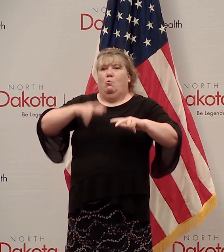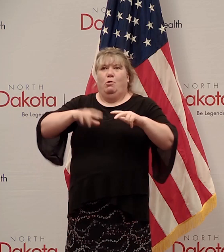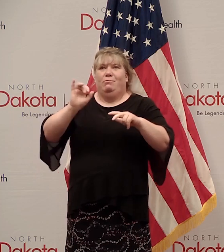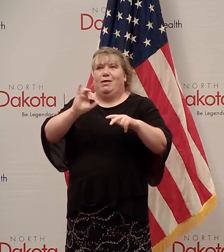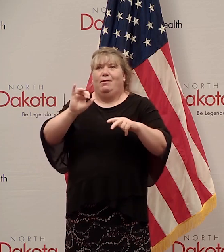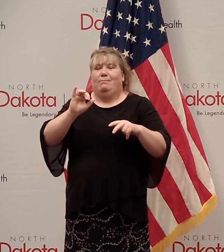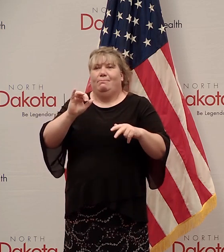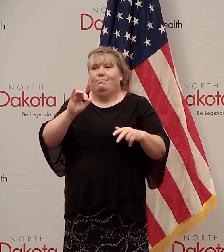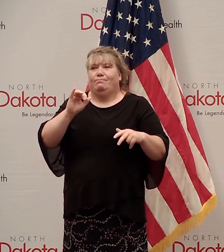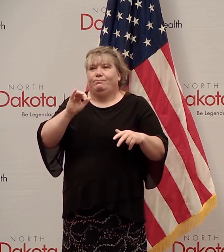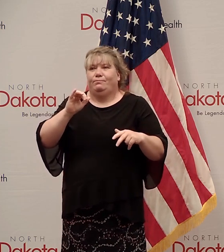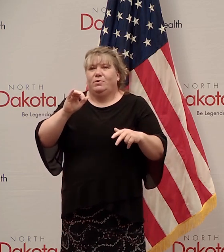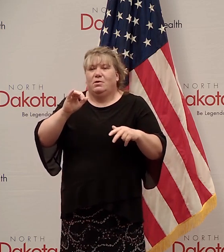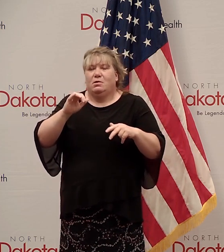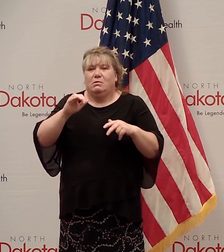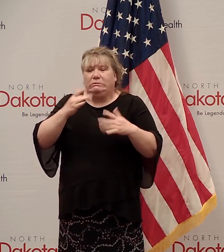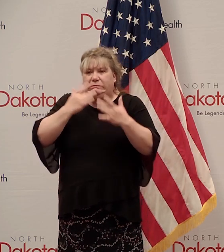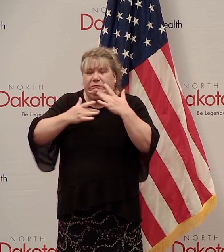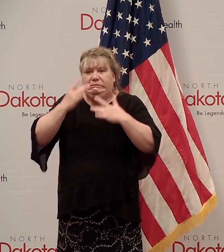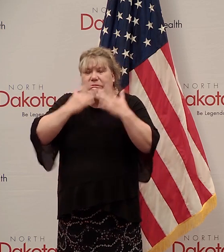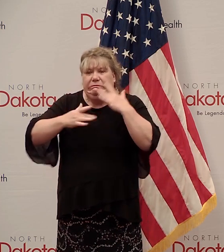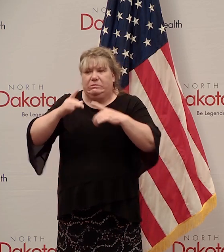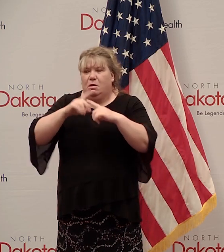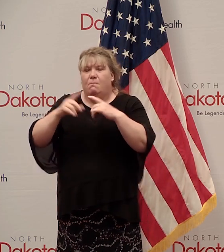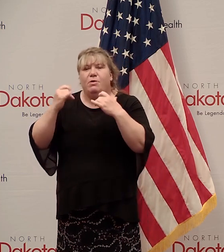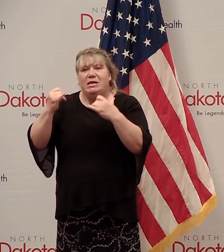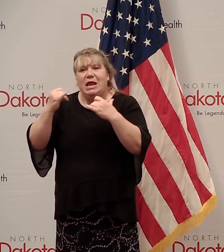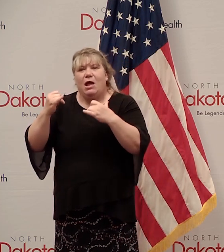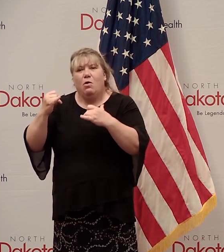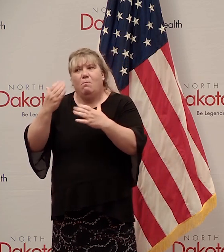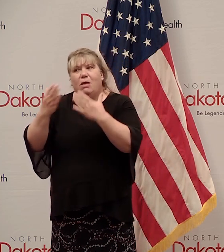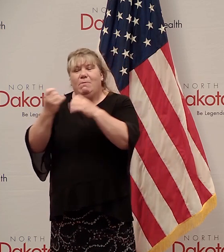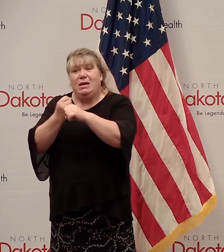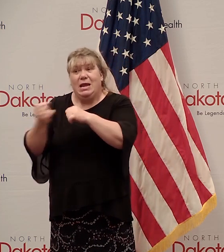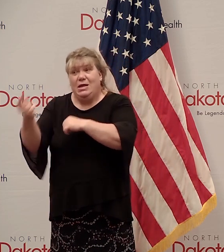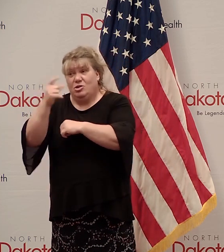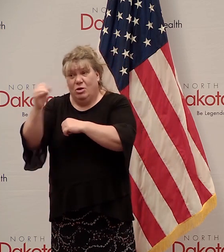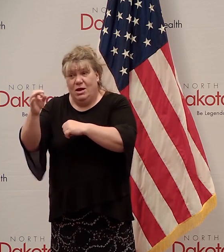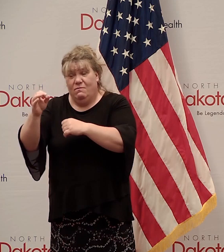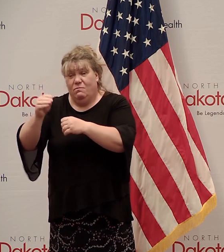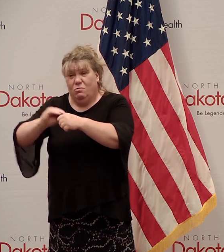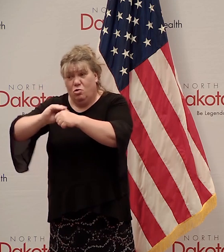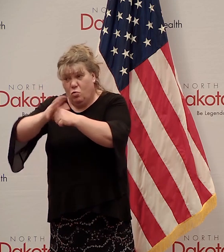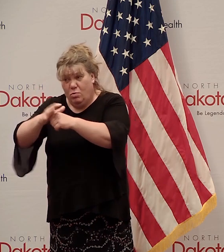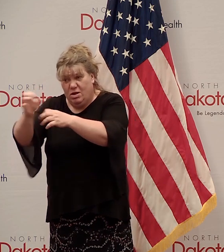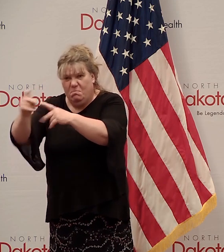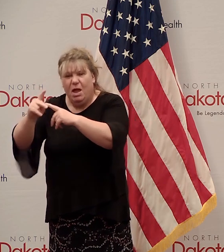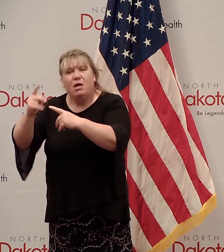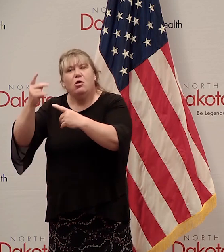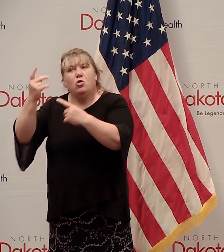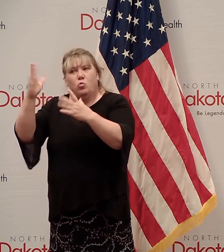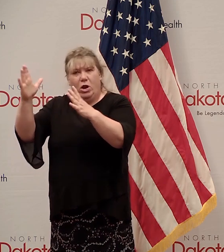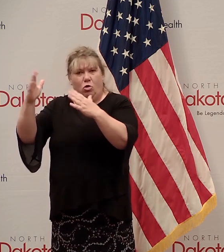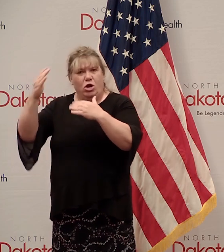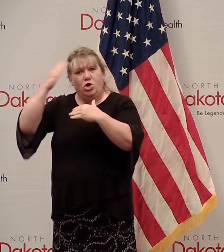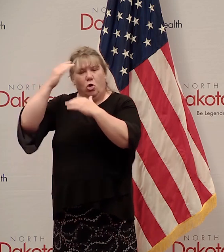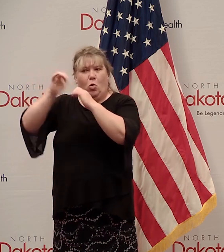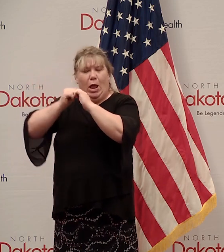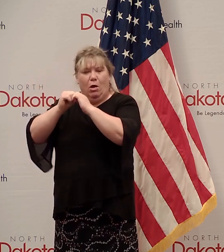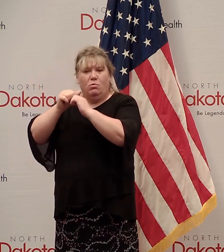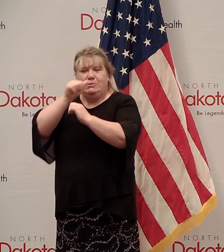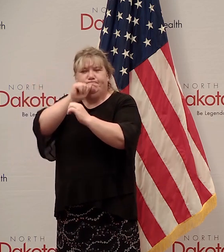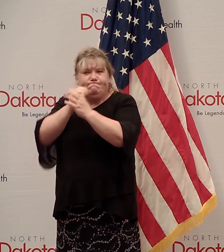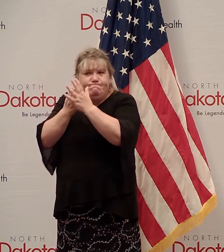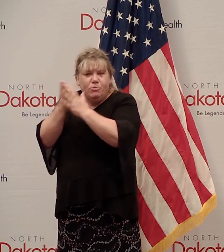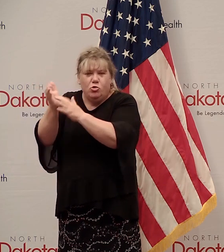movie where, you know, on a log riding through some whitewater and, you know, maybe next year if it come back, we'll be on a nice boat that we built that we can sail through the